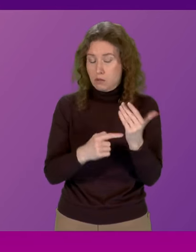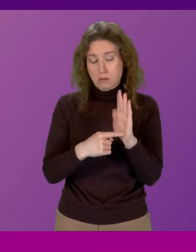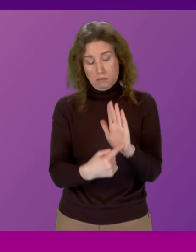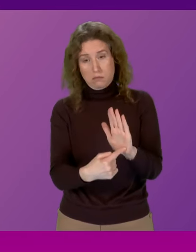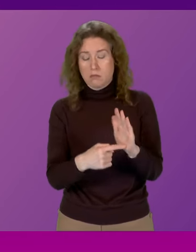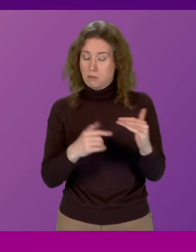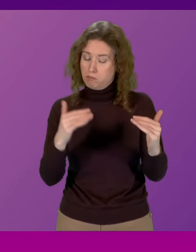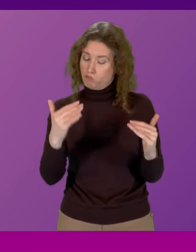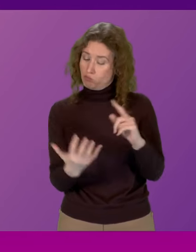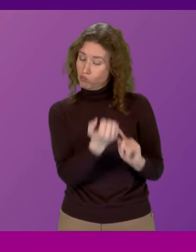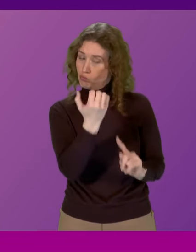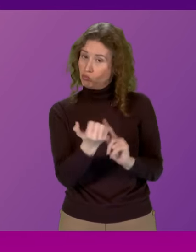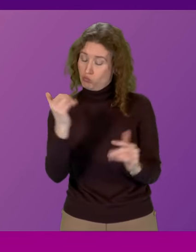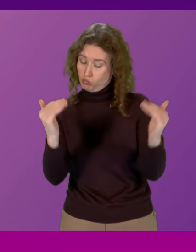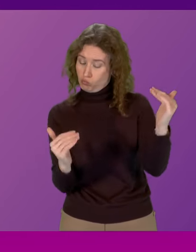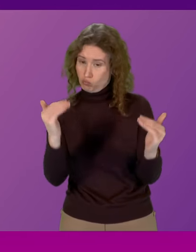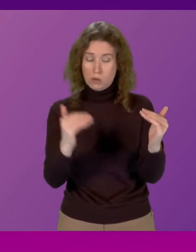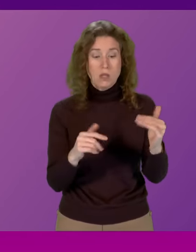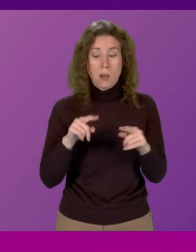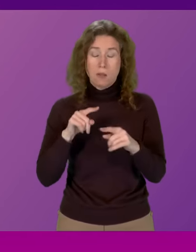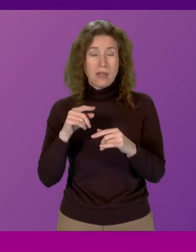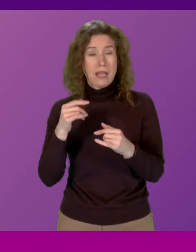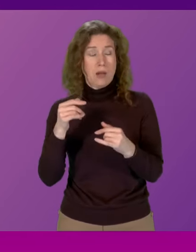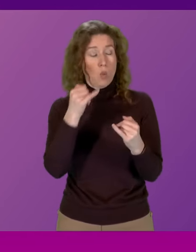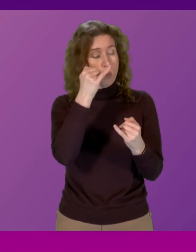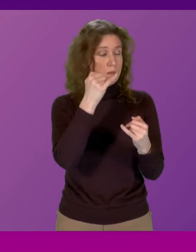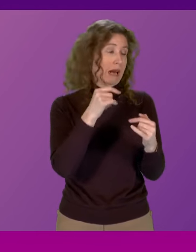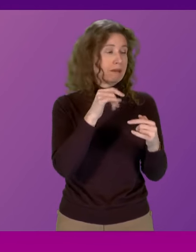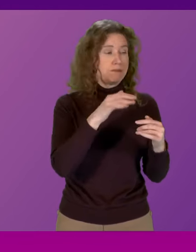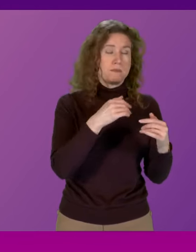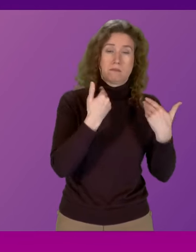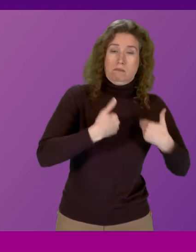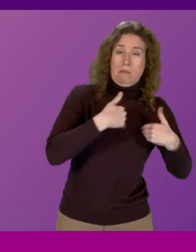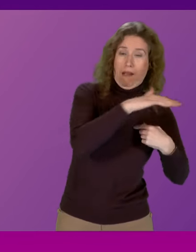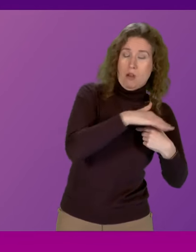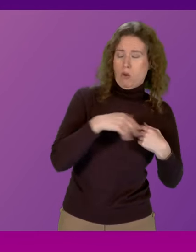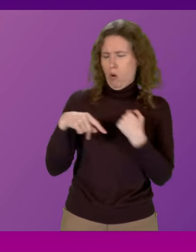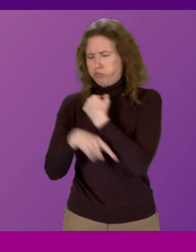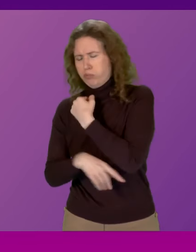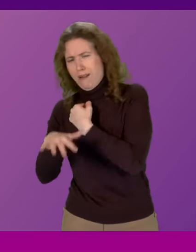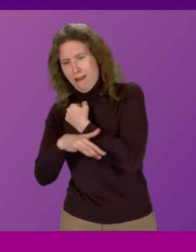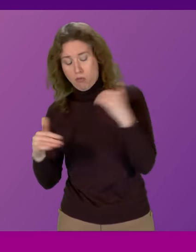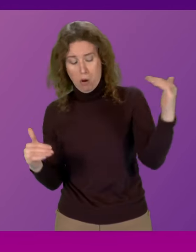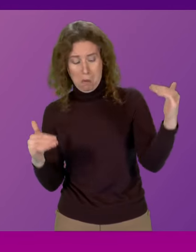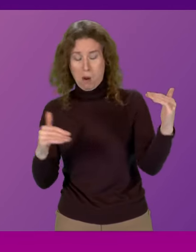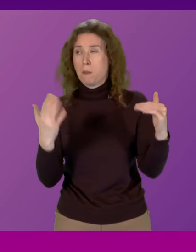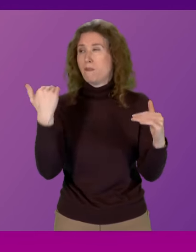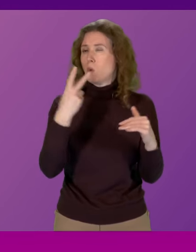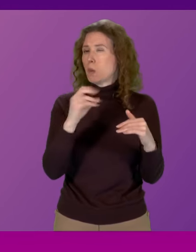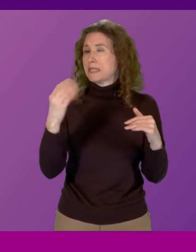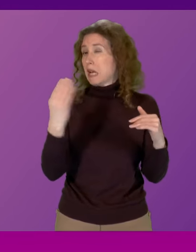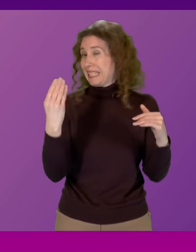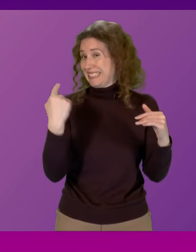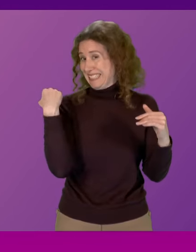between attainment levels in the least and most deprived areas it has narrowed from the 2019 level to pre-pandemic